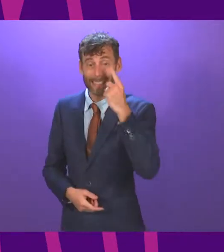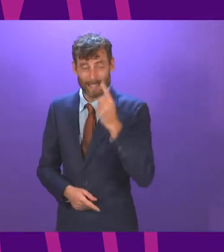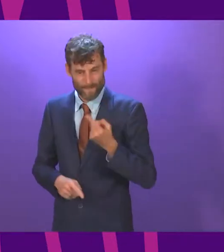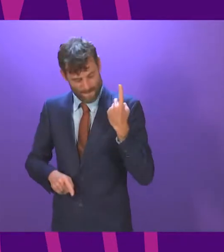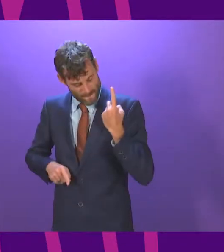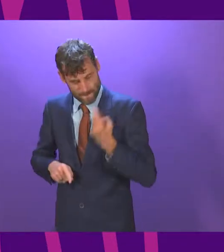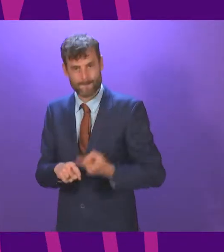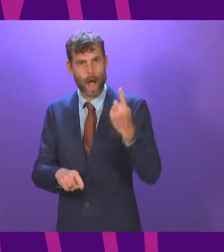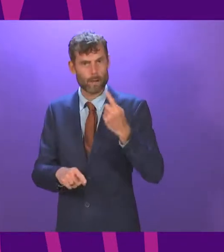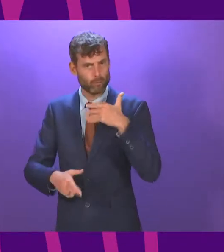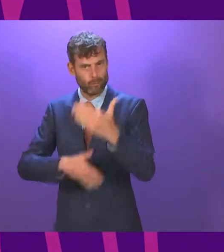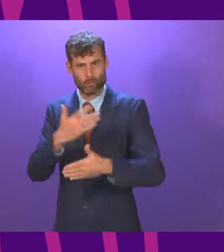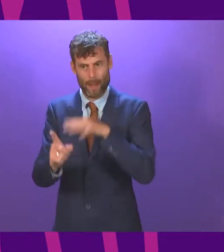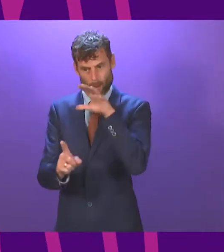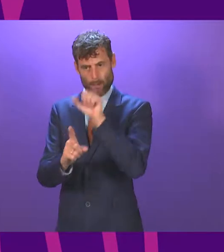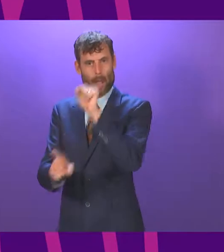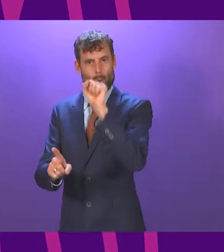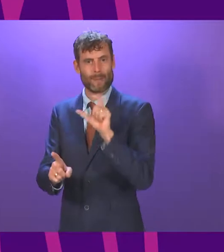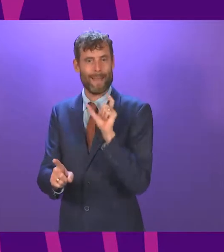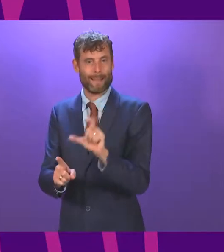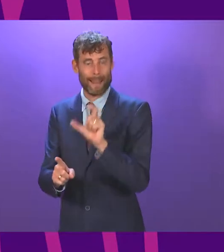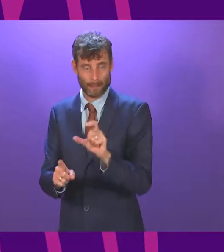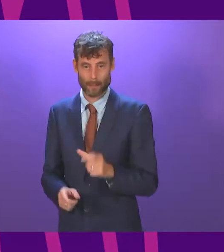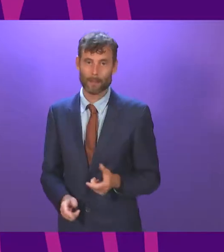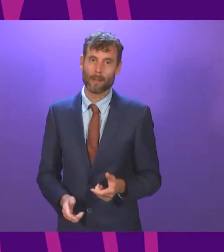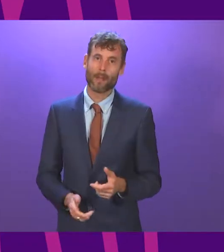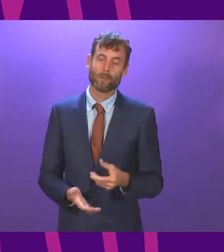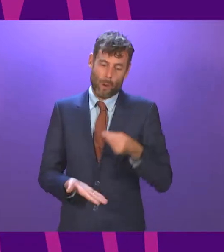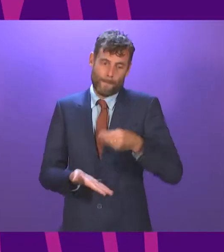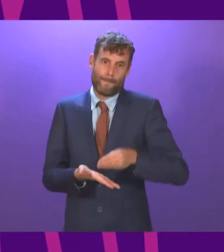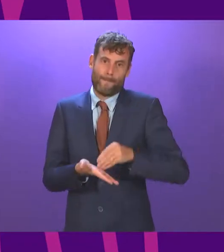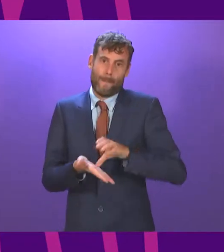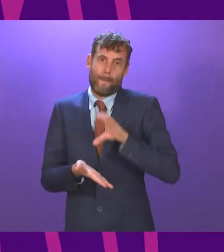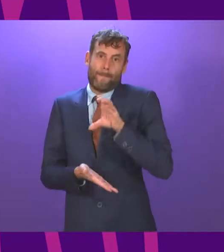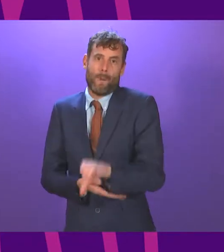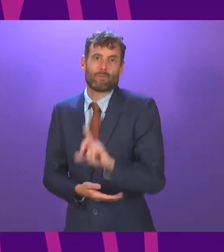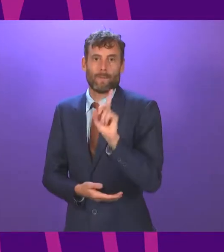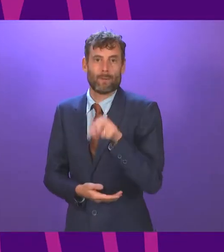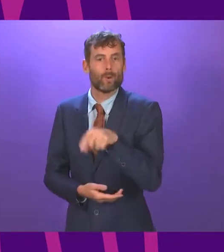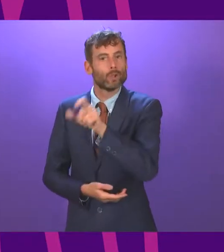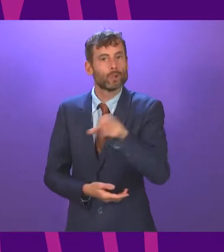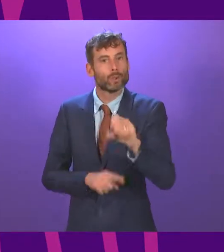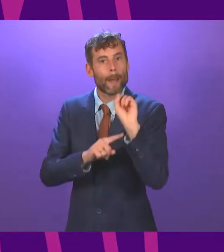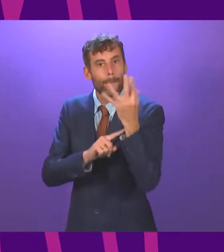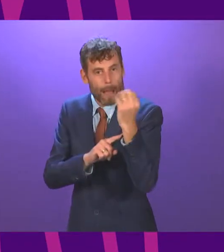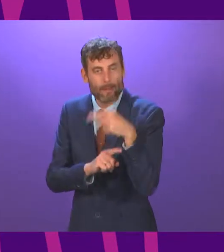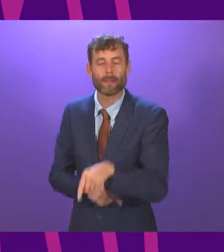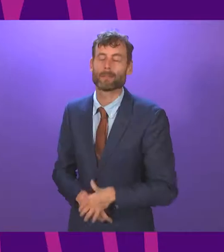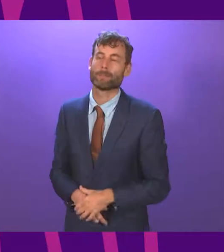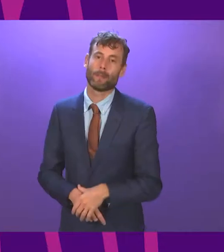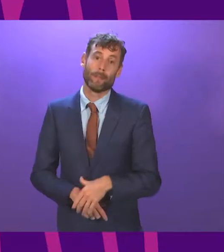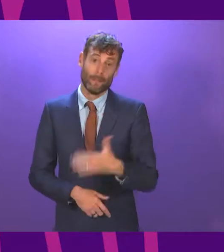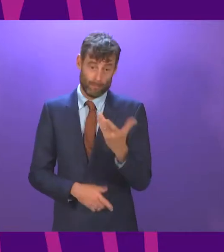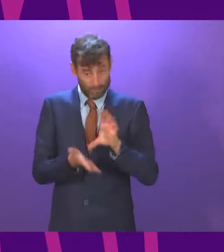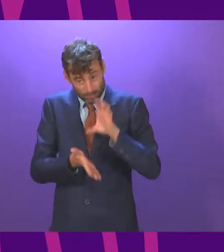diagnostic centres, secured a £10,000 bursary for Scottish student paramedics, invested £70 million in youth employment